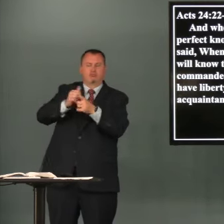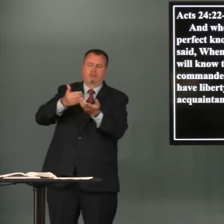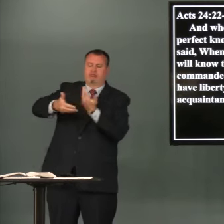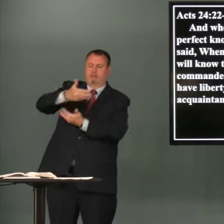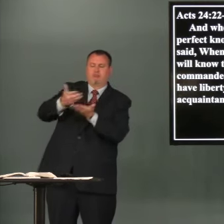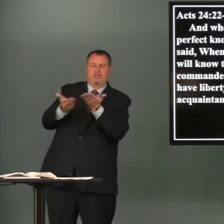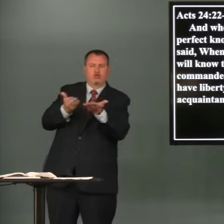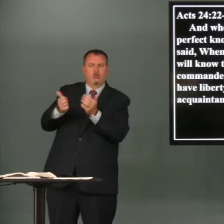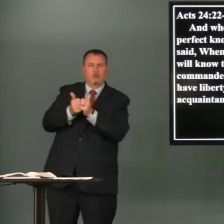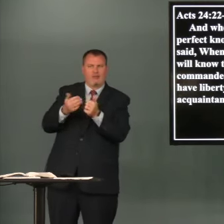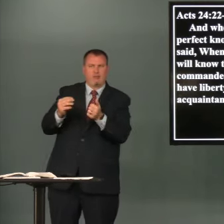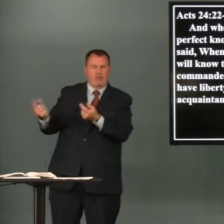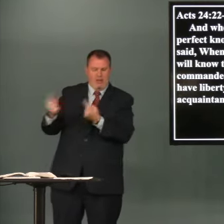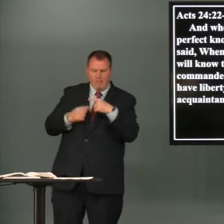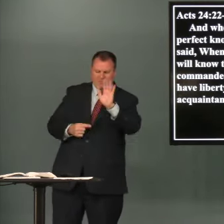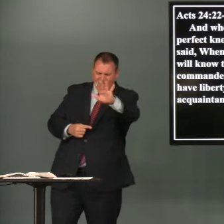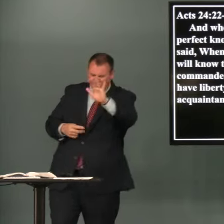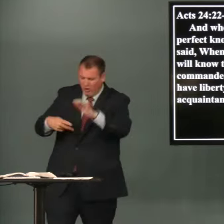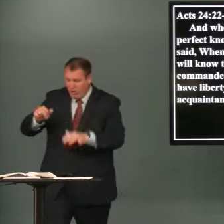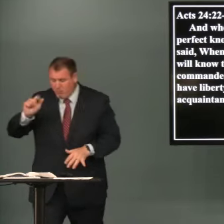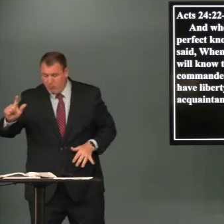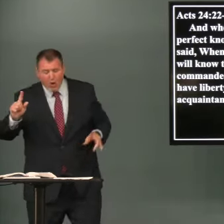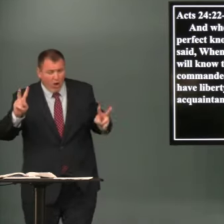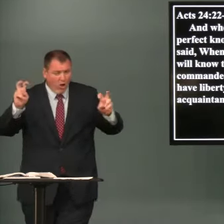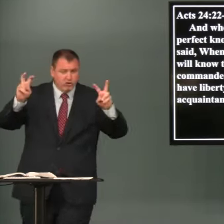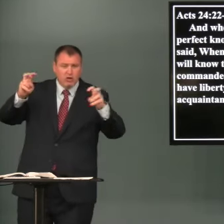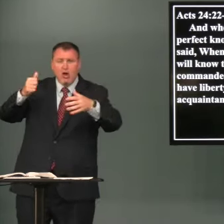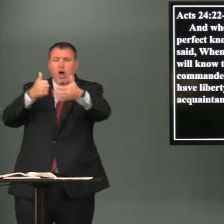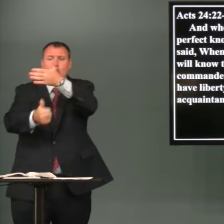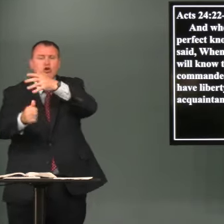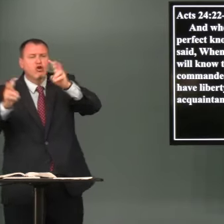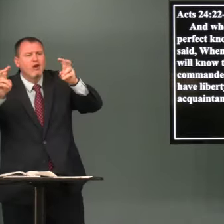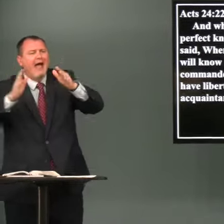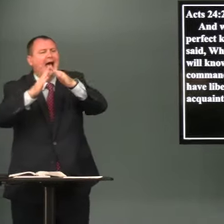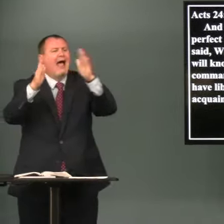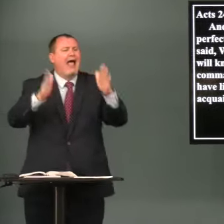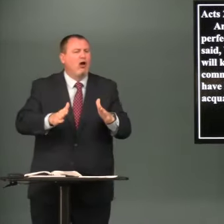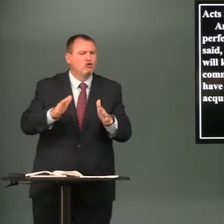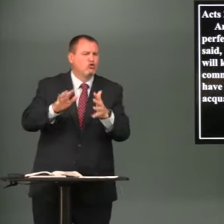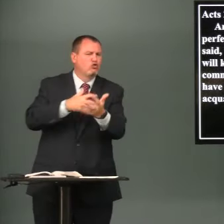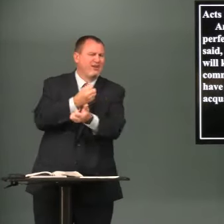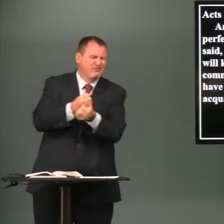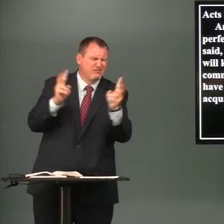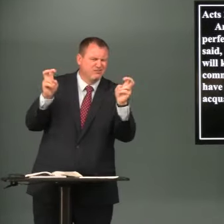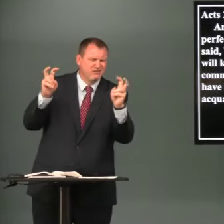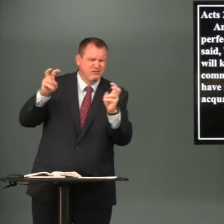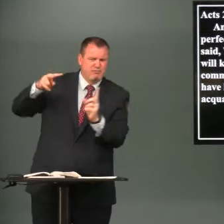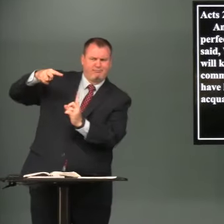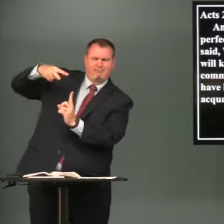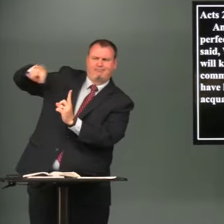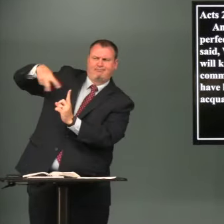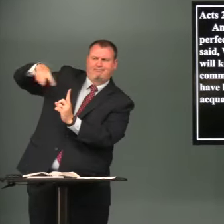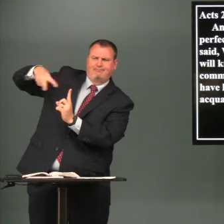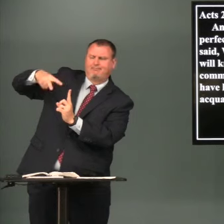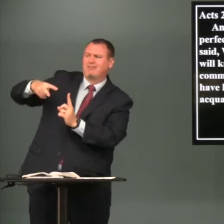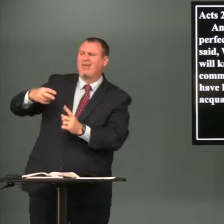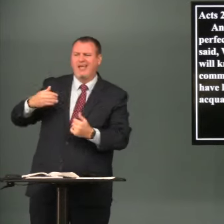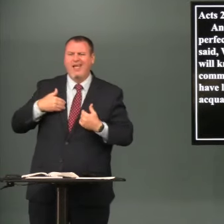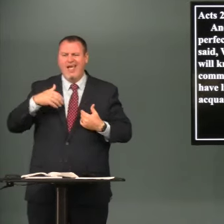of his acquaintance to come and minister to him so basically paul is under house